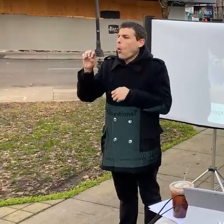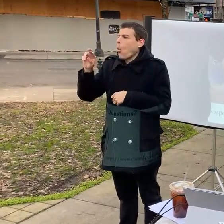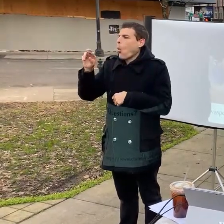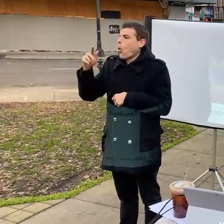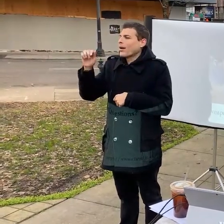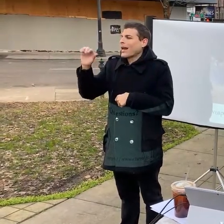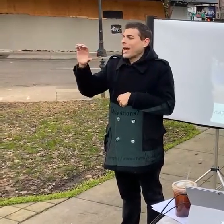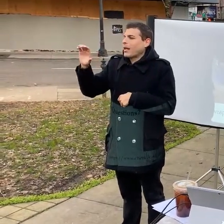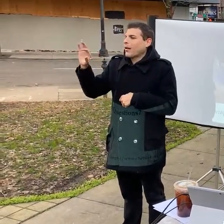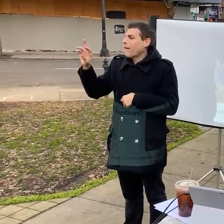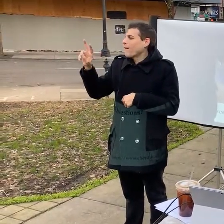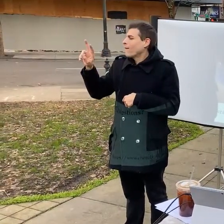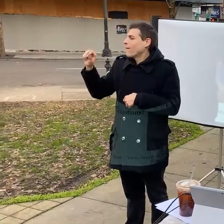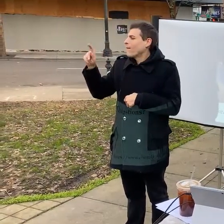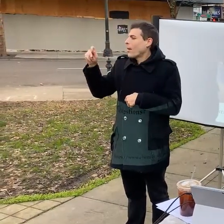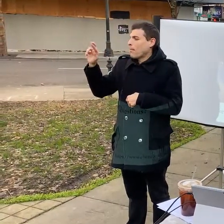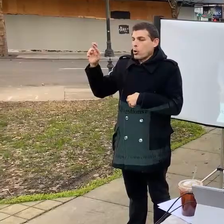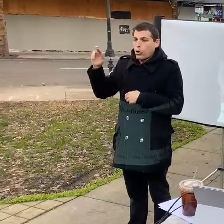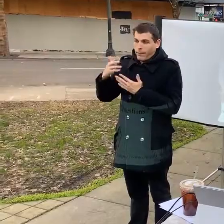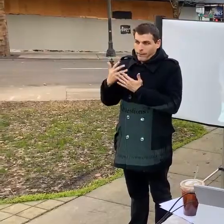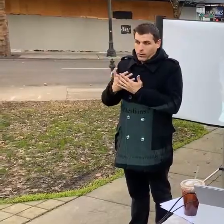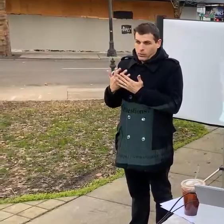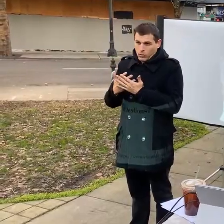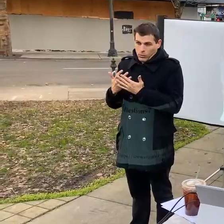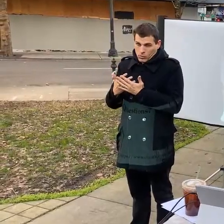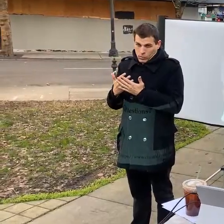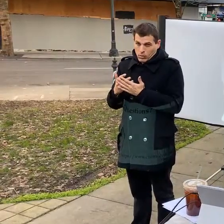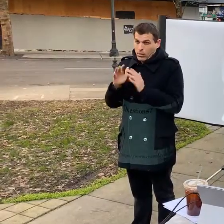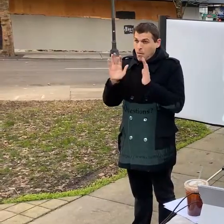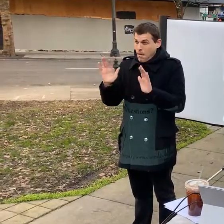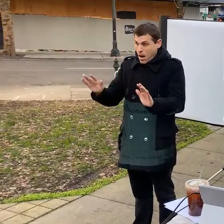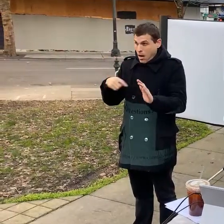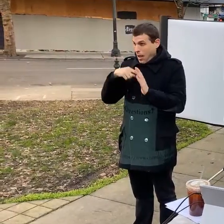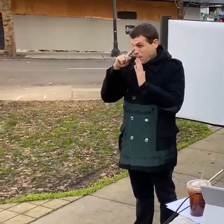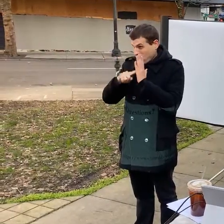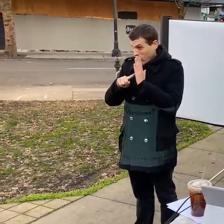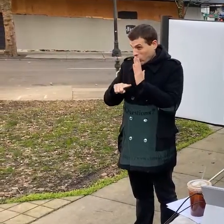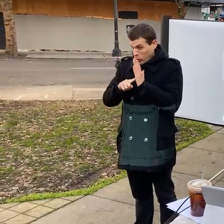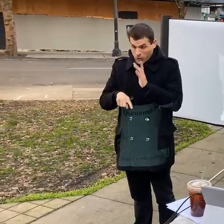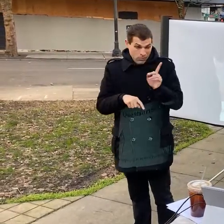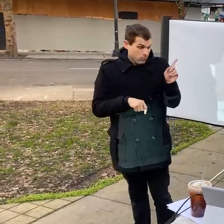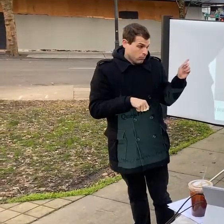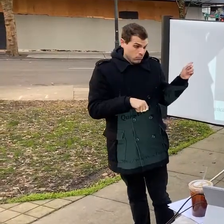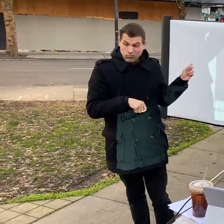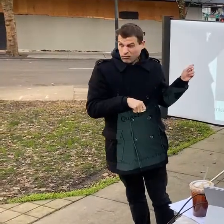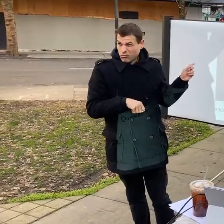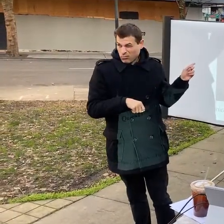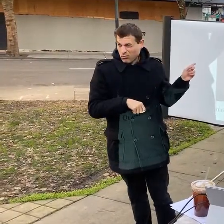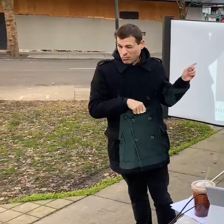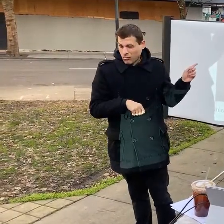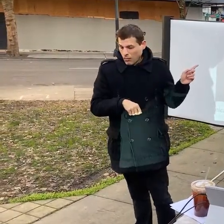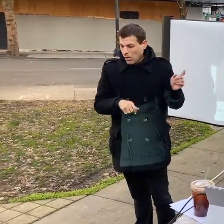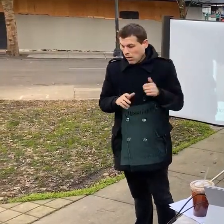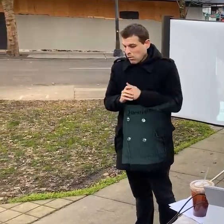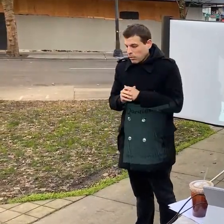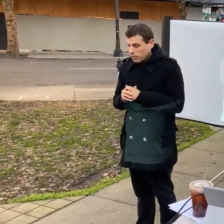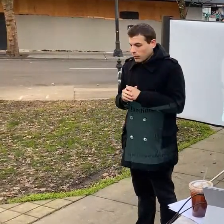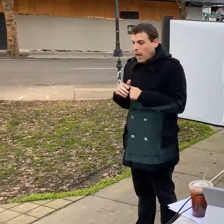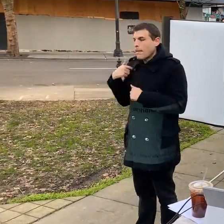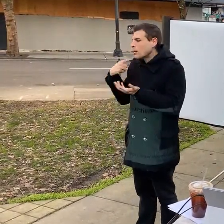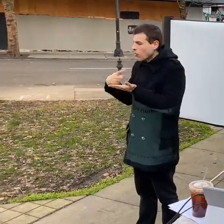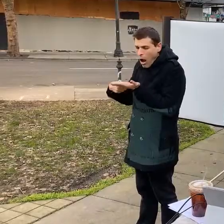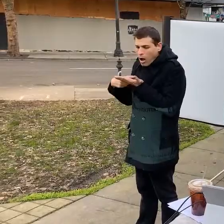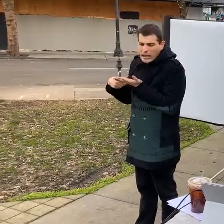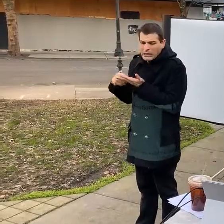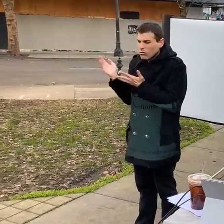however um as i've read through this uh all of this stuff and as we've been talking about